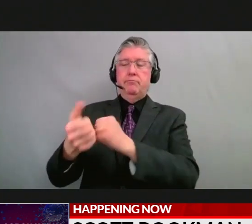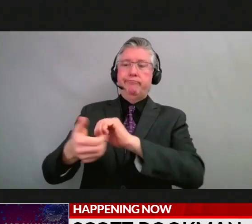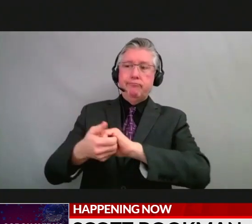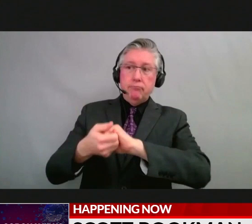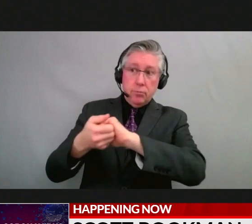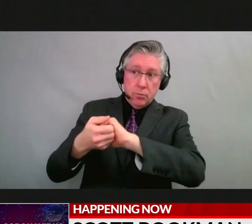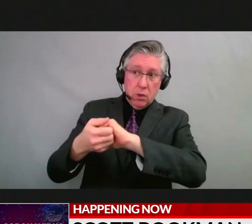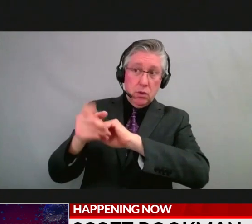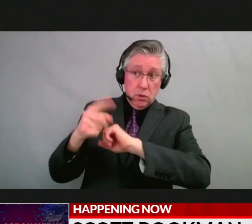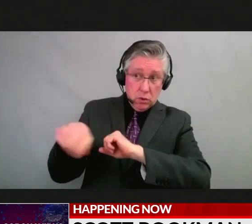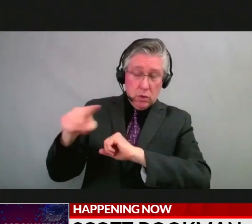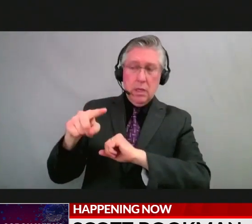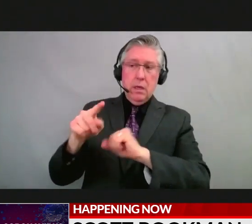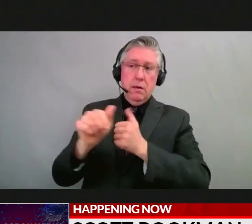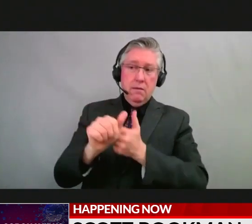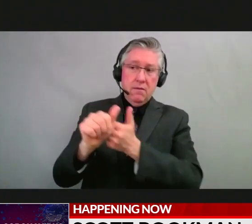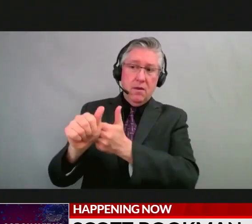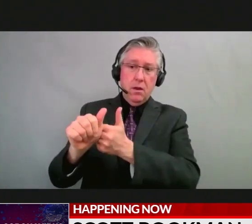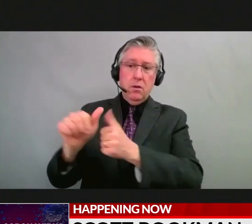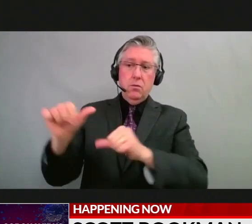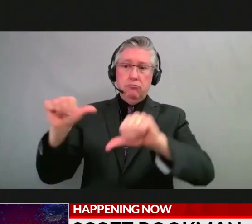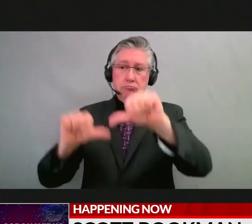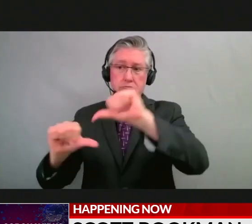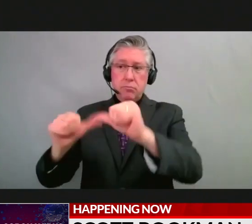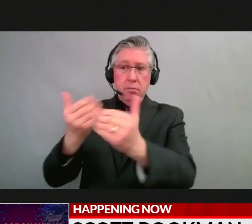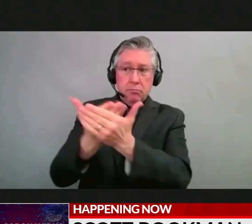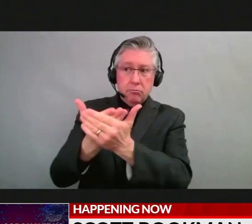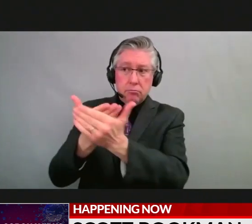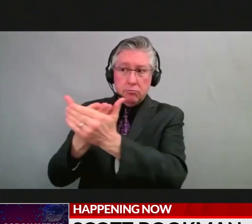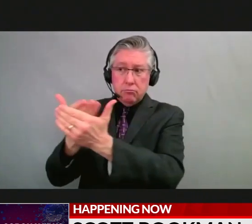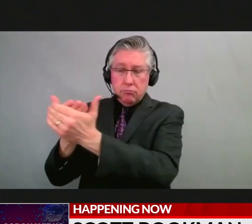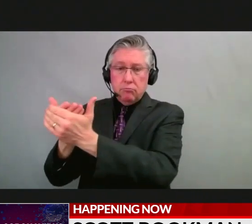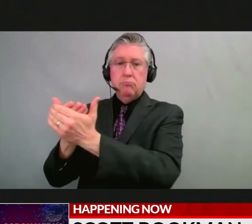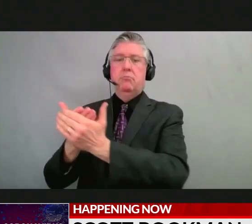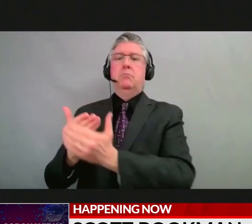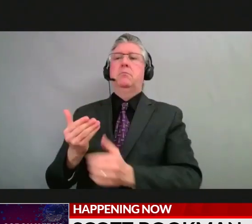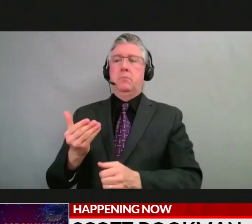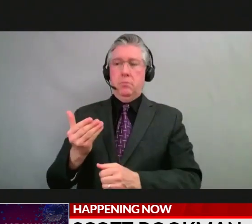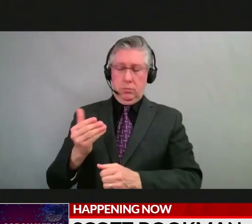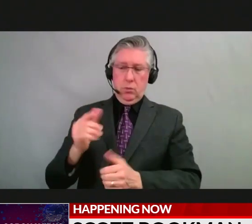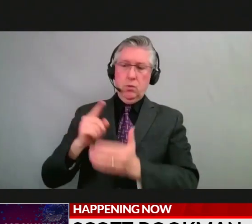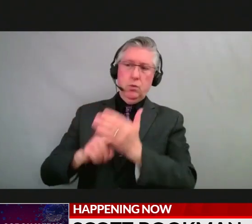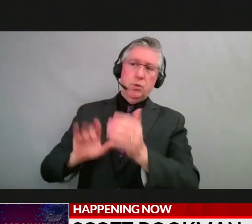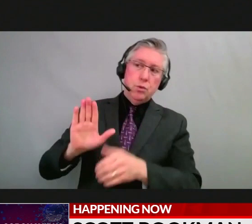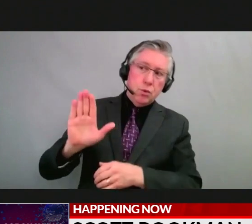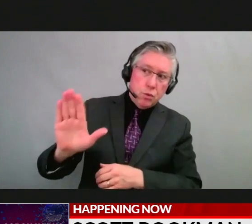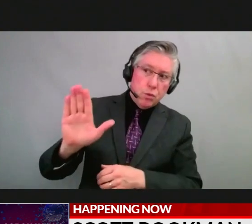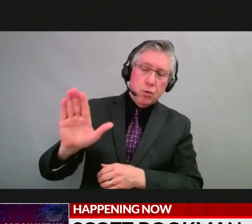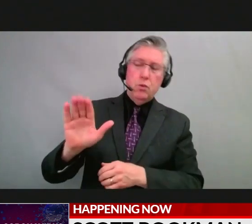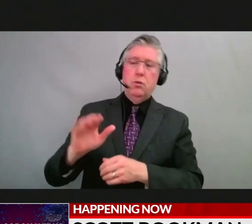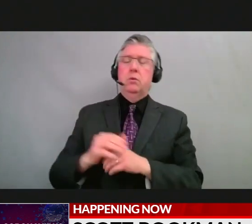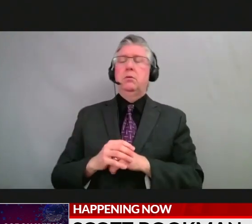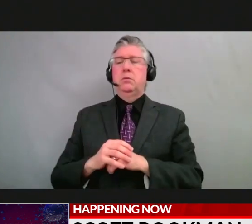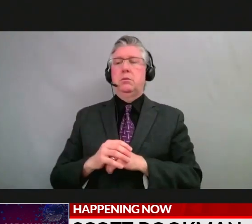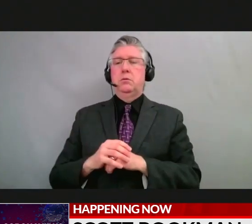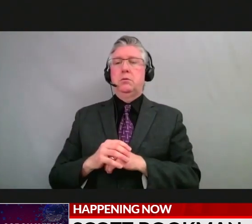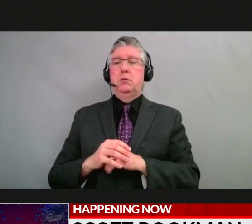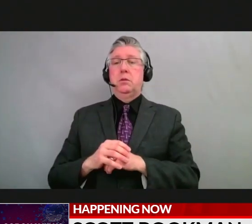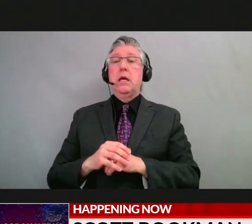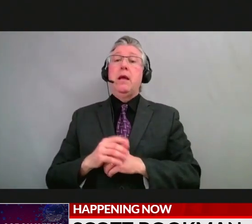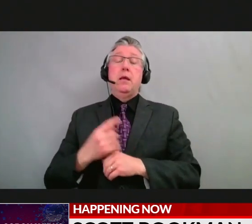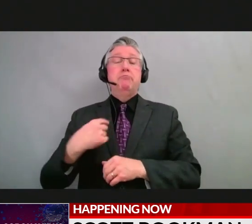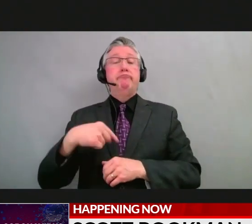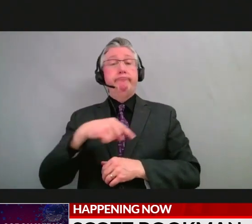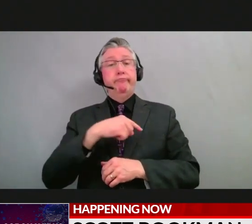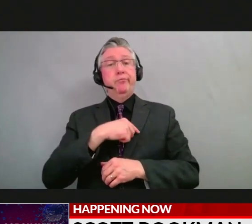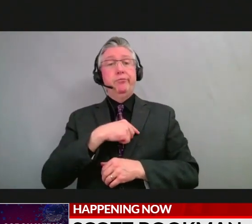evidence-based decisions as they see where things are in their communities. We also are looking